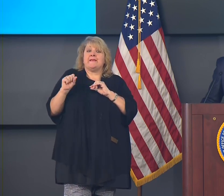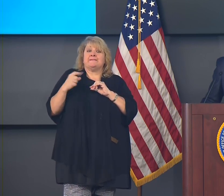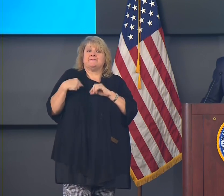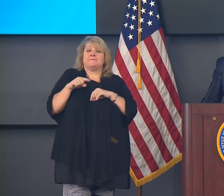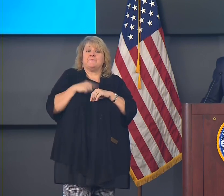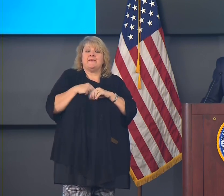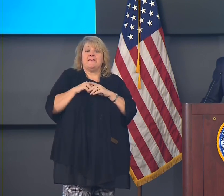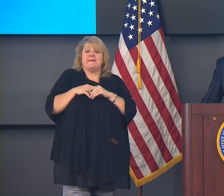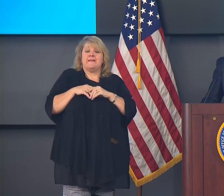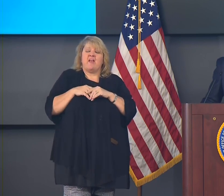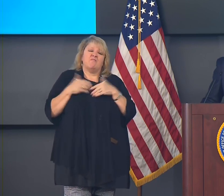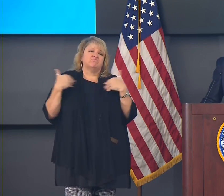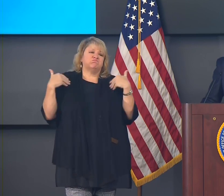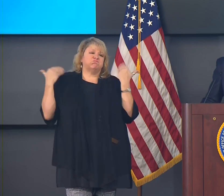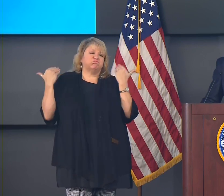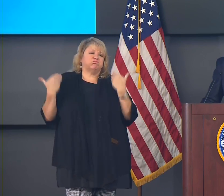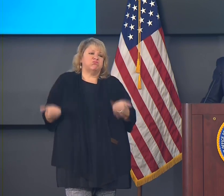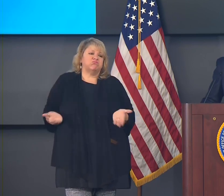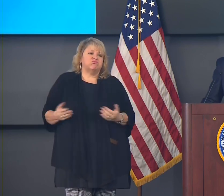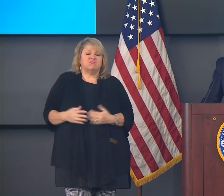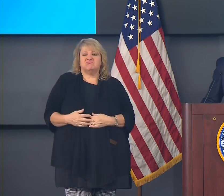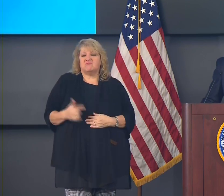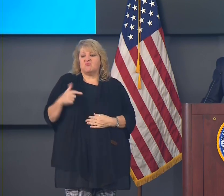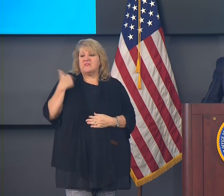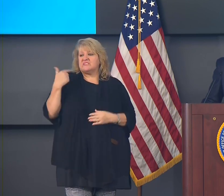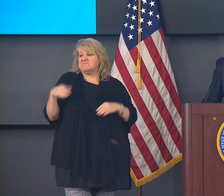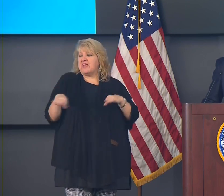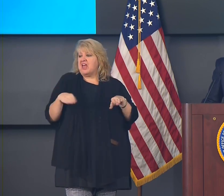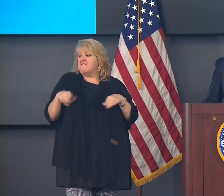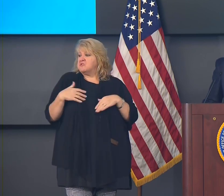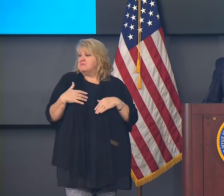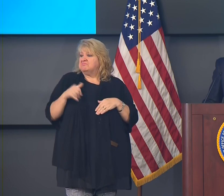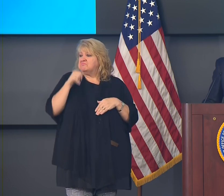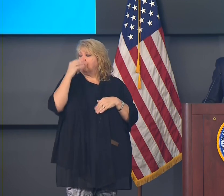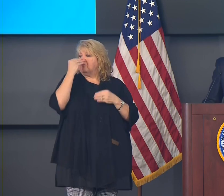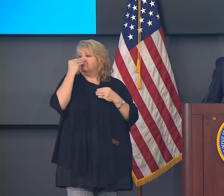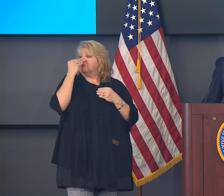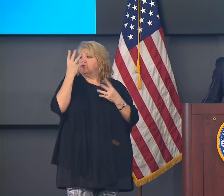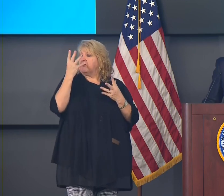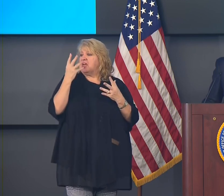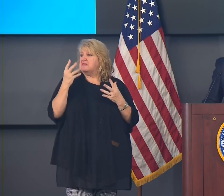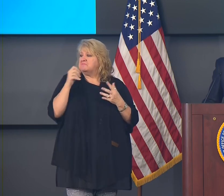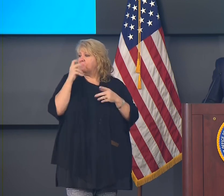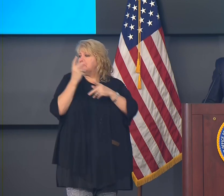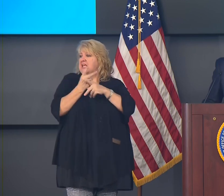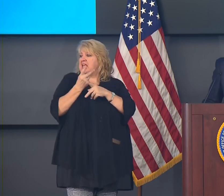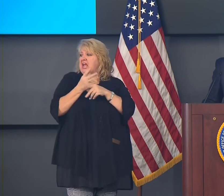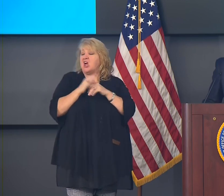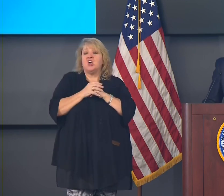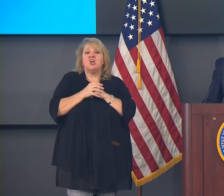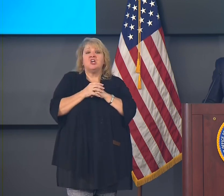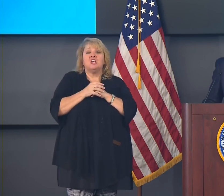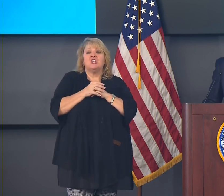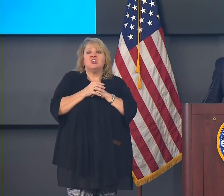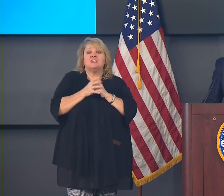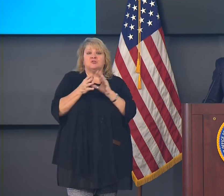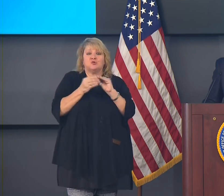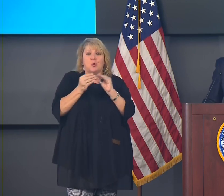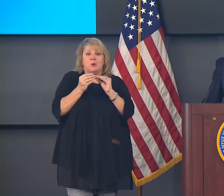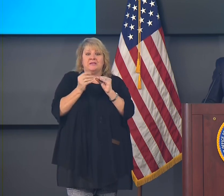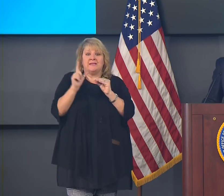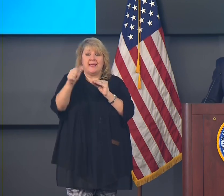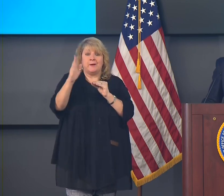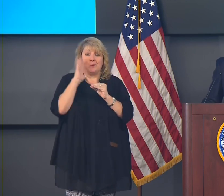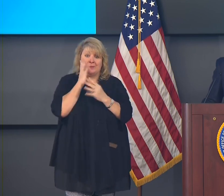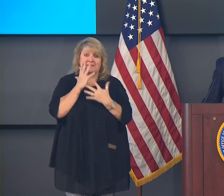telling good stories, we're going to be lamenting the fact that we didn't do what we were asked to do and that some of our loved ones won't be with